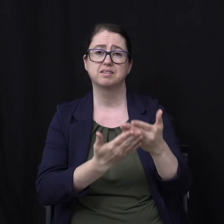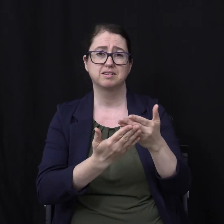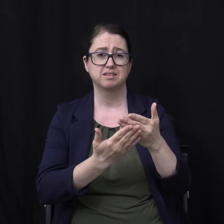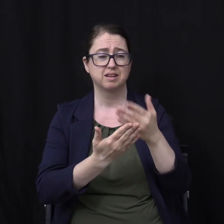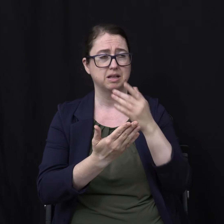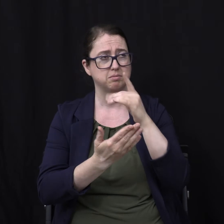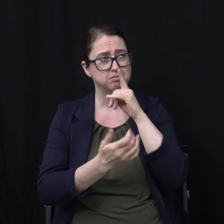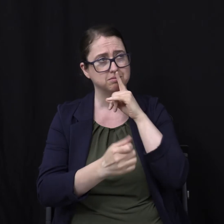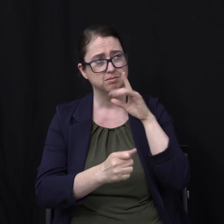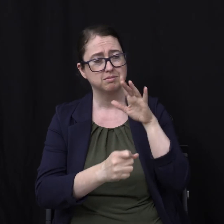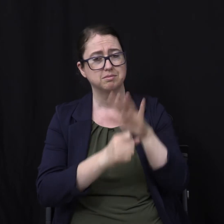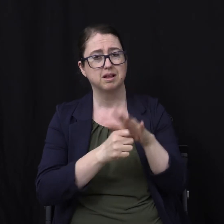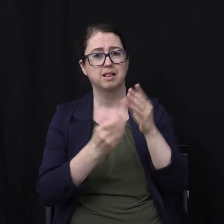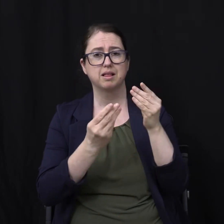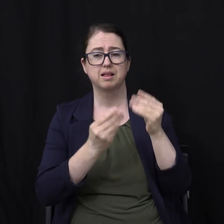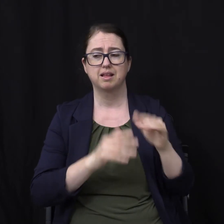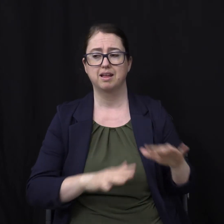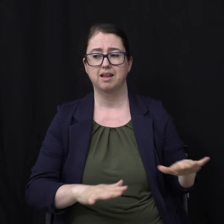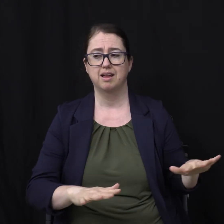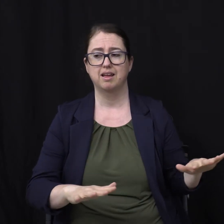land